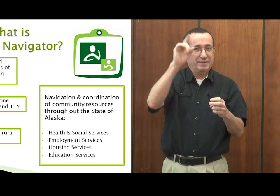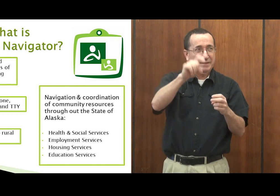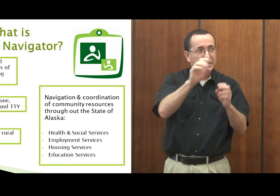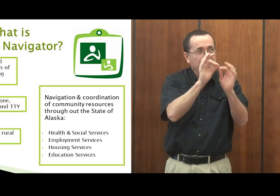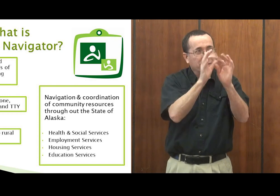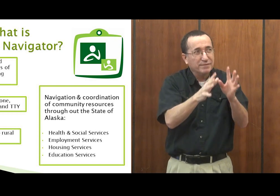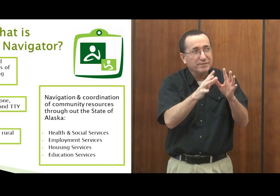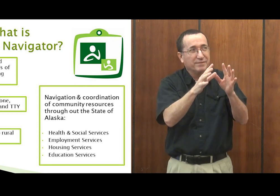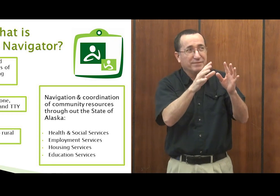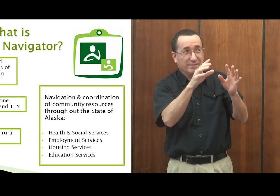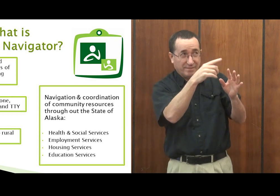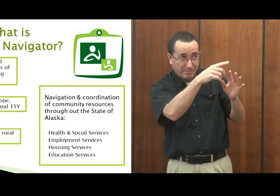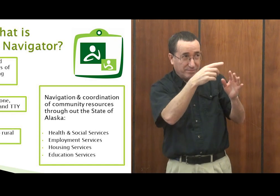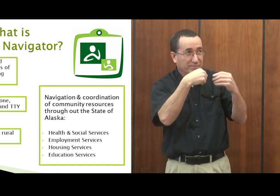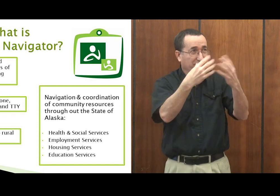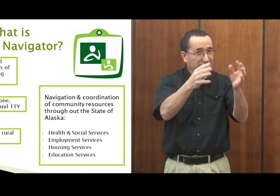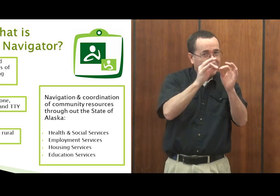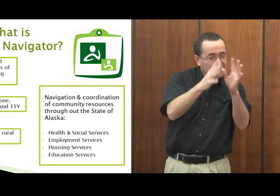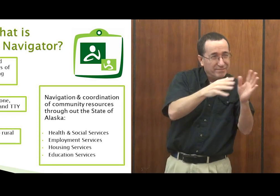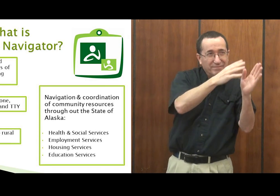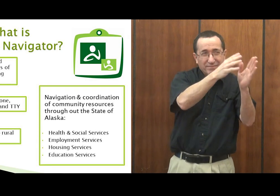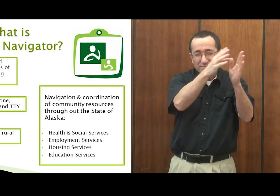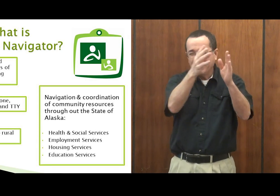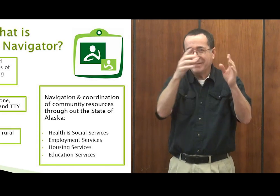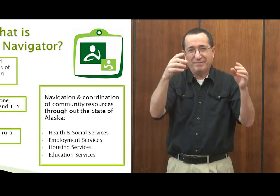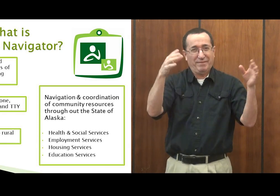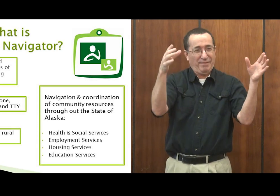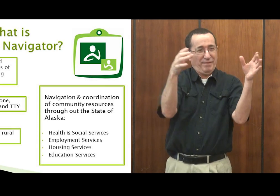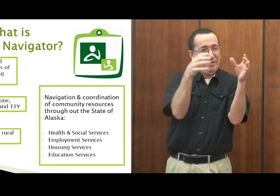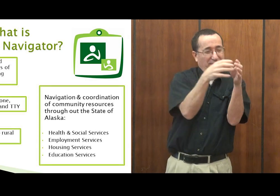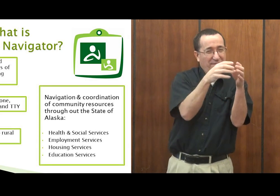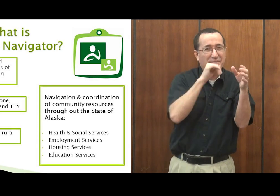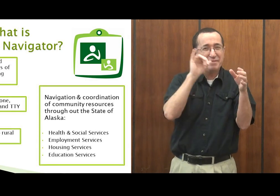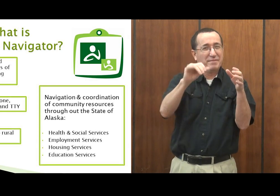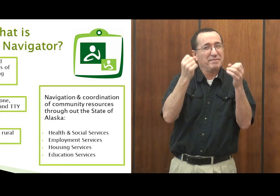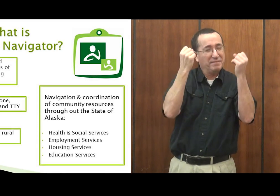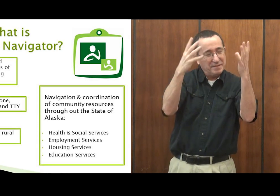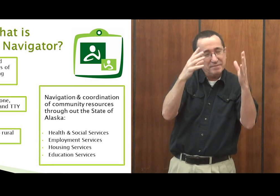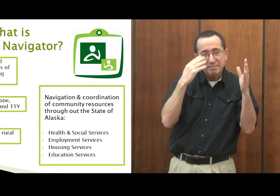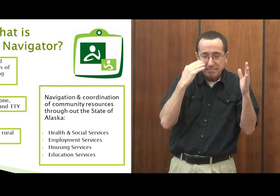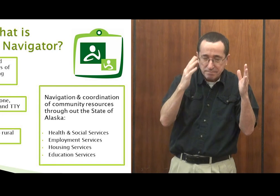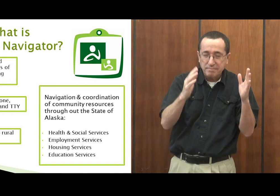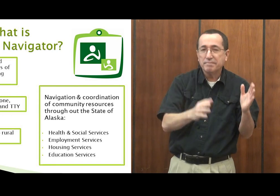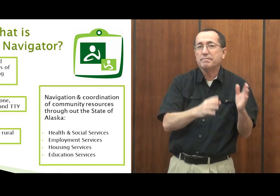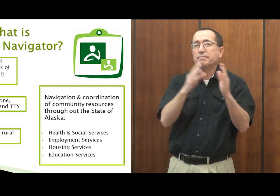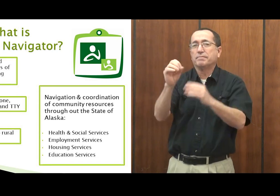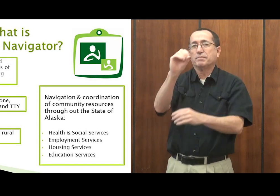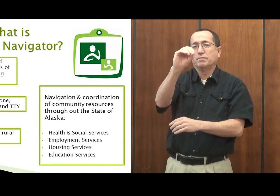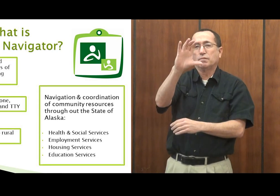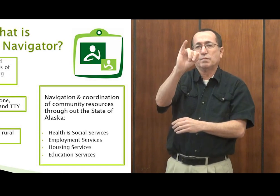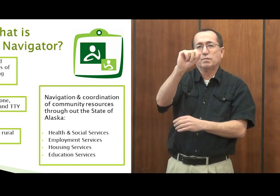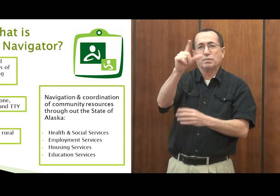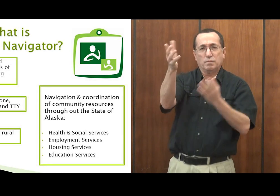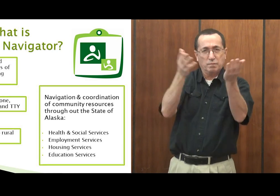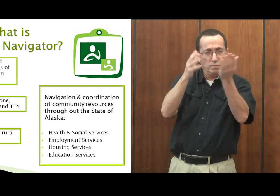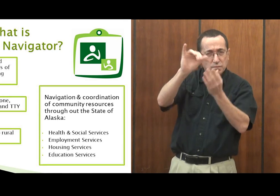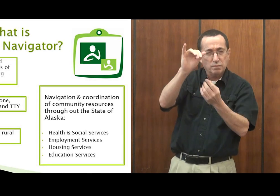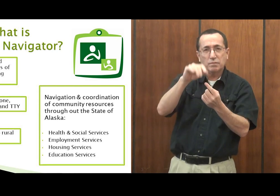in the state of Alaska to set up, get them into the agencies they need to, and then also set up